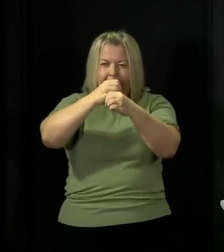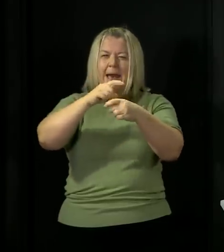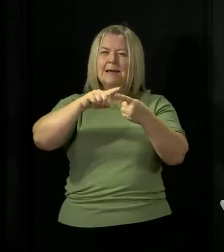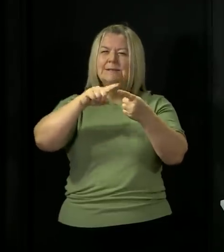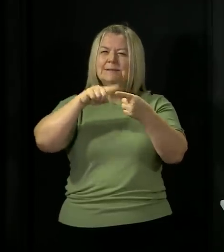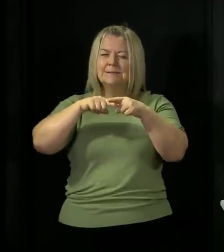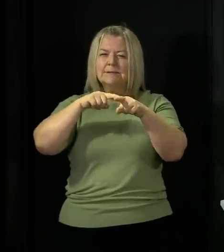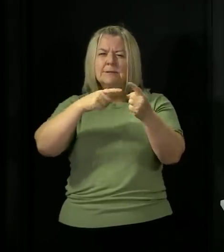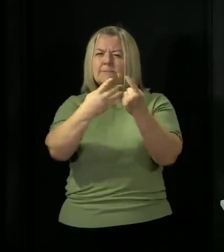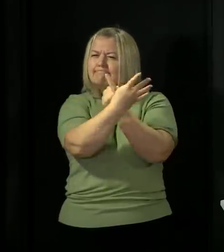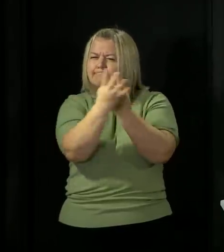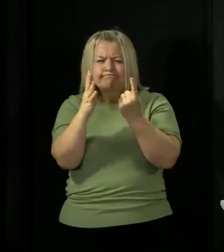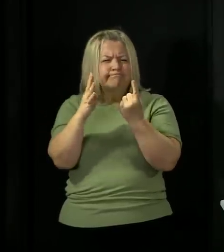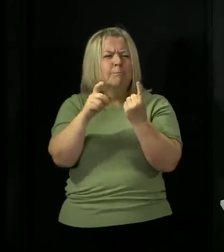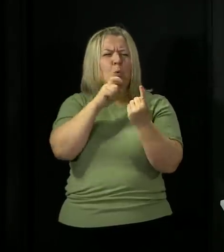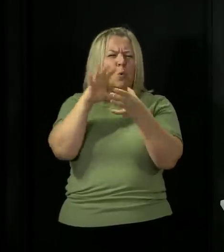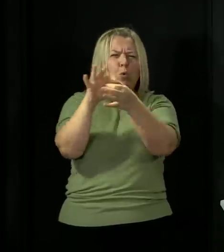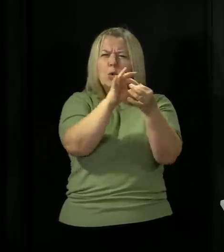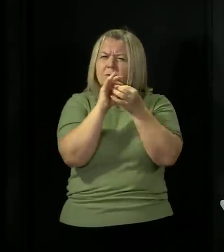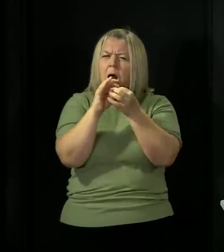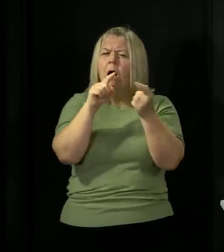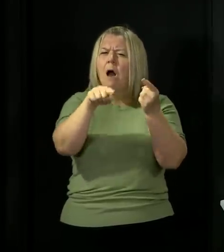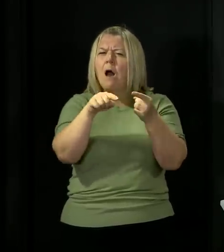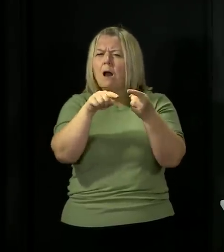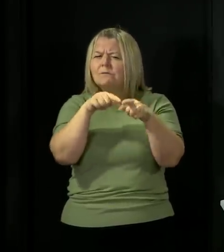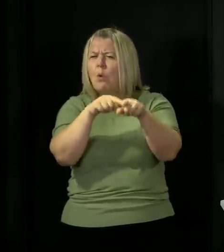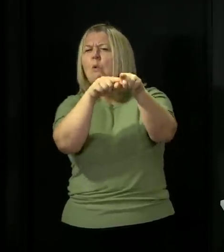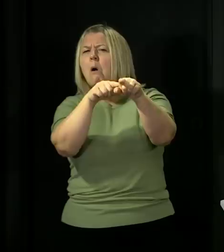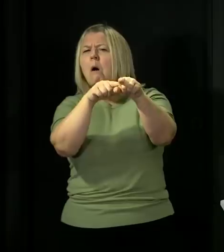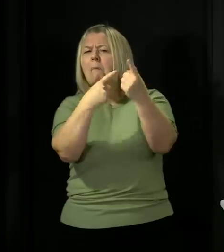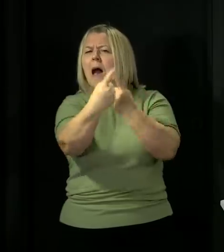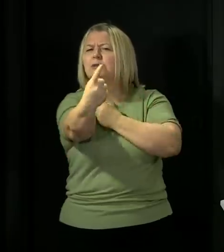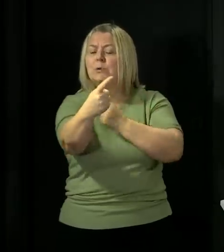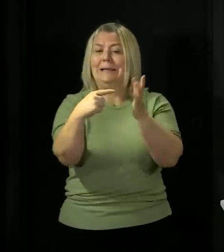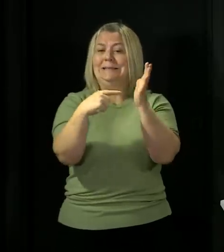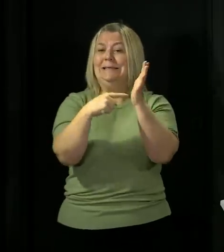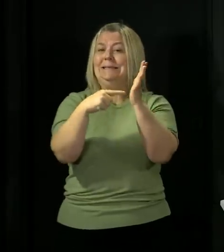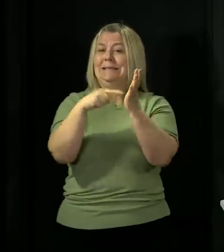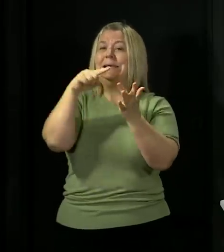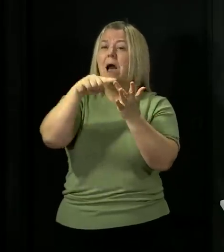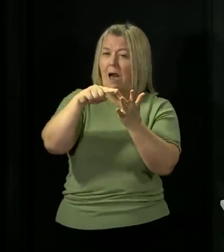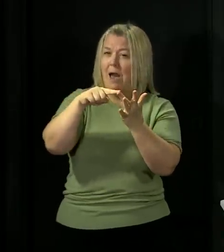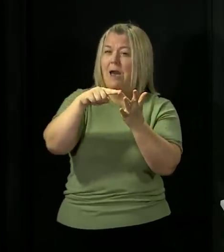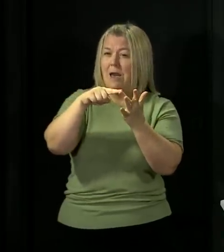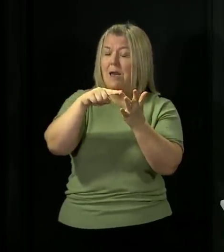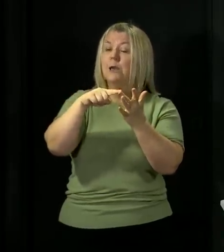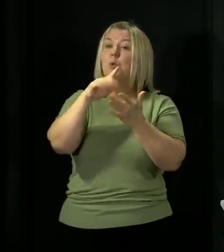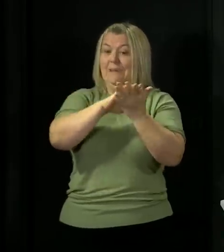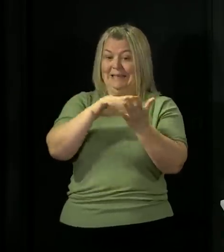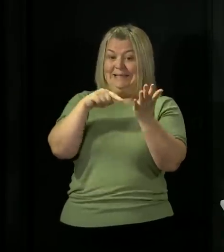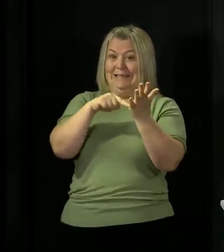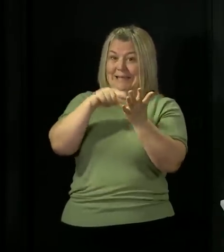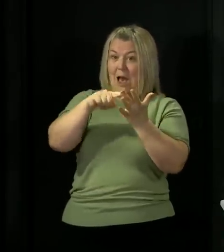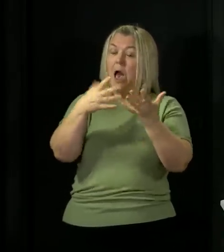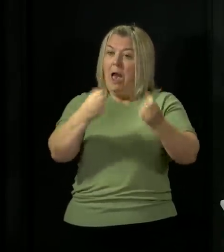TTI for short. Now in summary TTI involves anyone who has symptoms indicative of